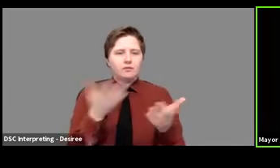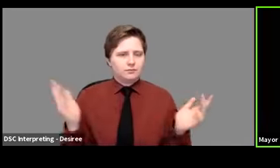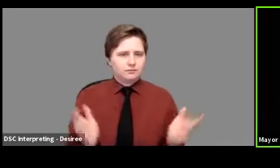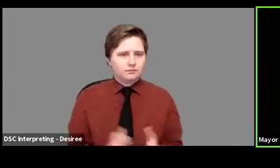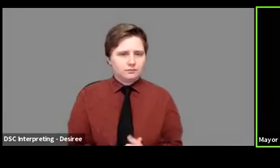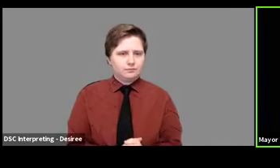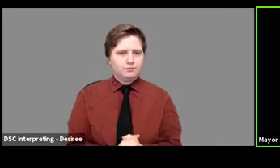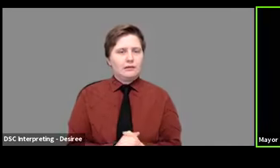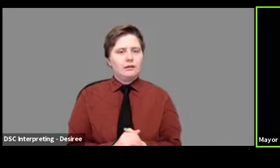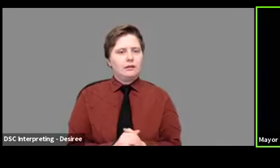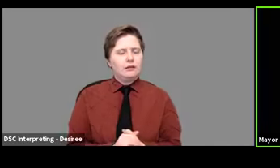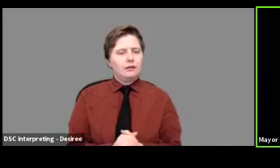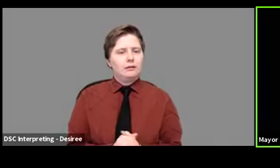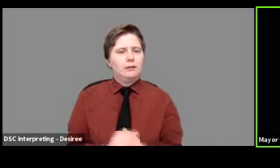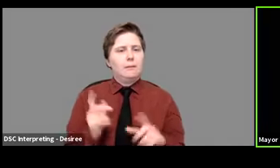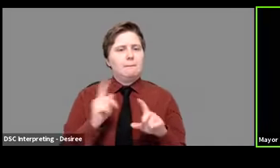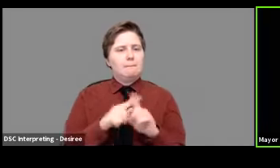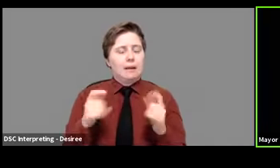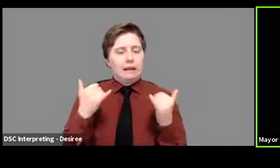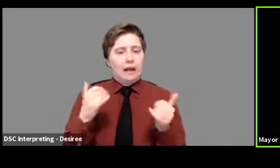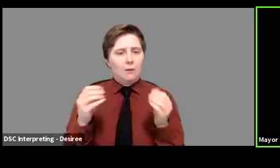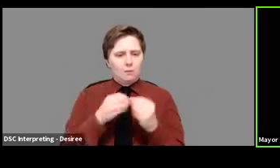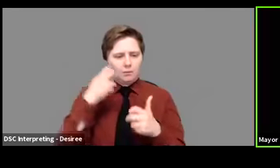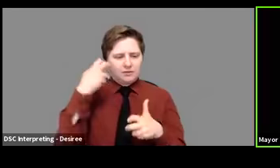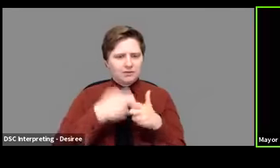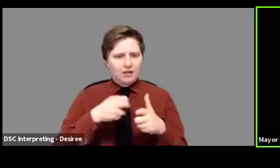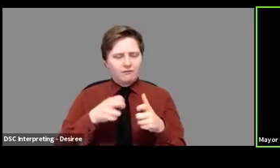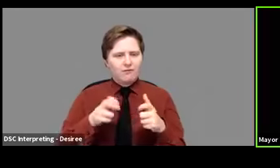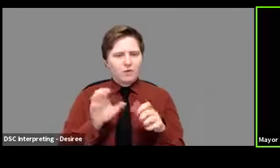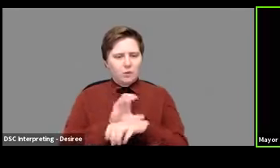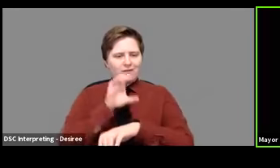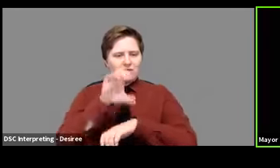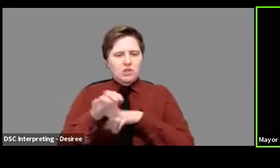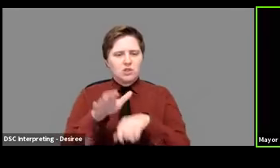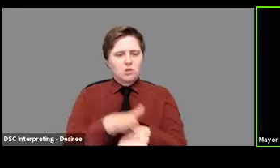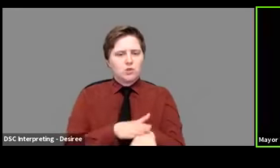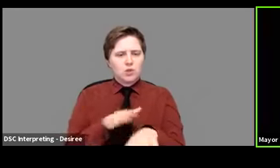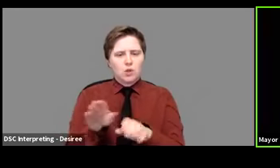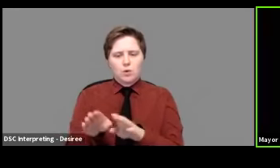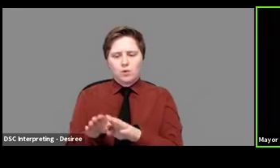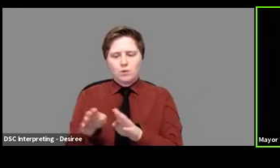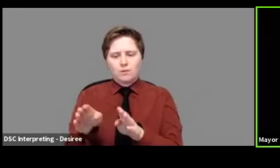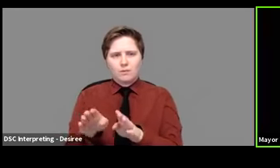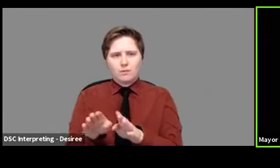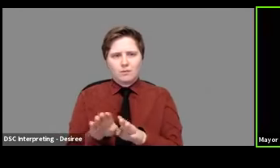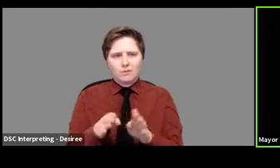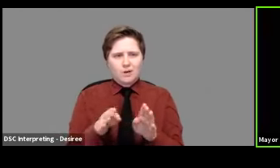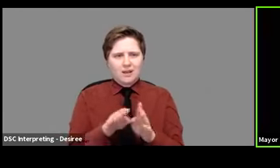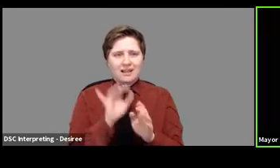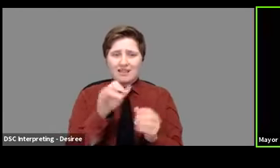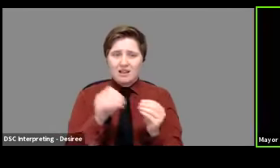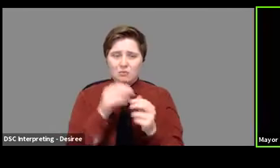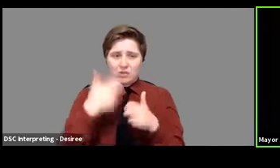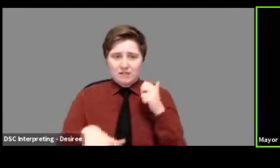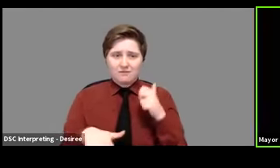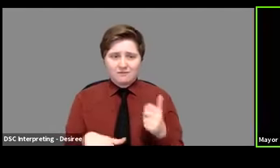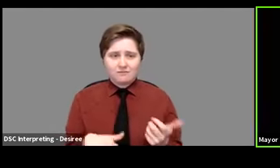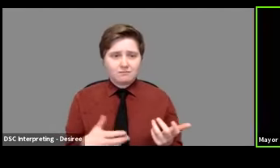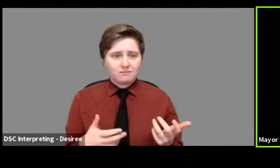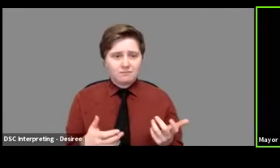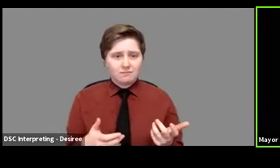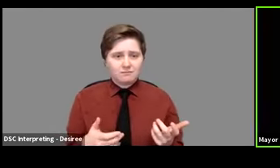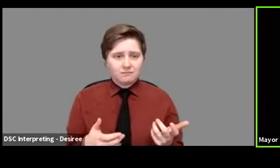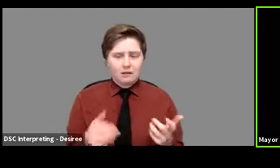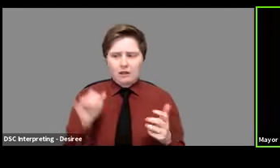but it's going to be much tougher to enforce the gradual loosening of restrictions. Well, okay, this